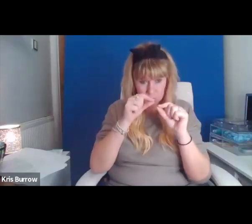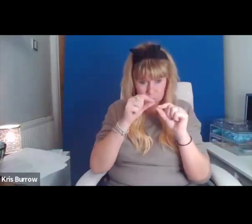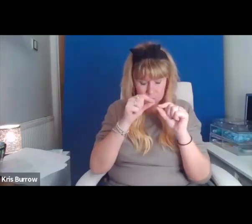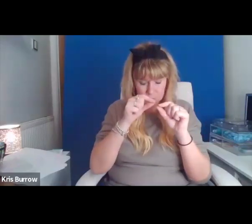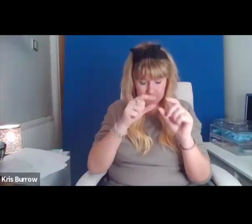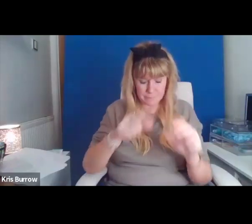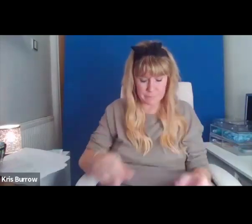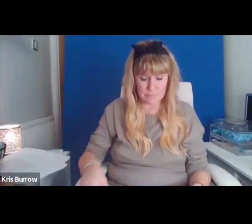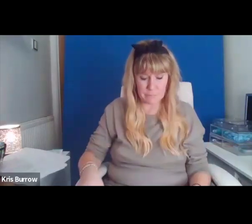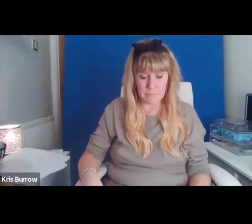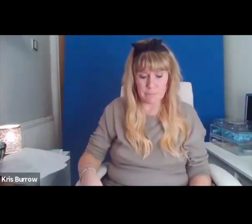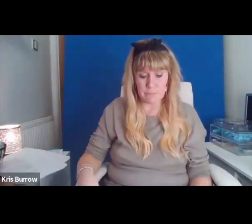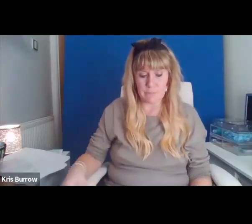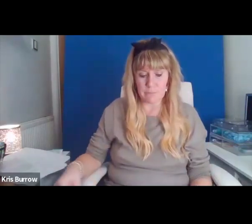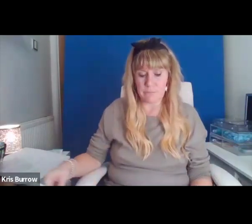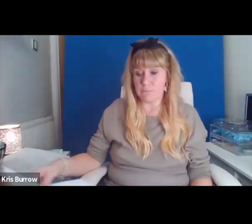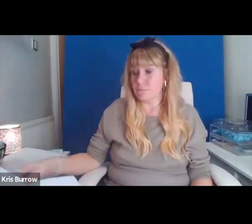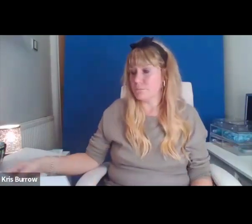are we going for time?